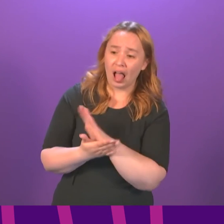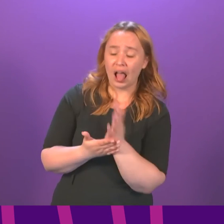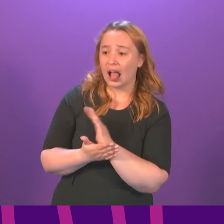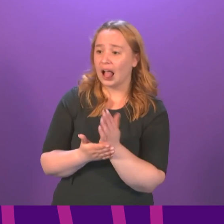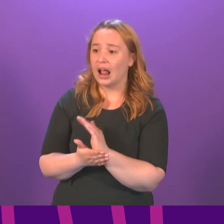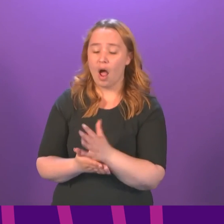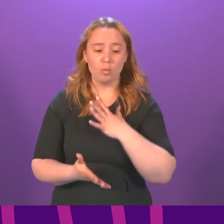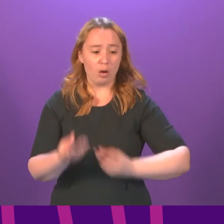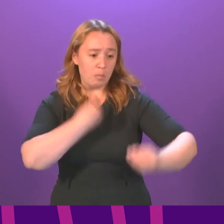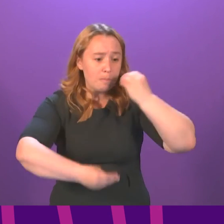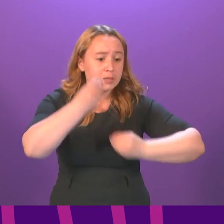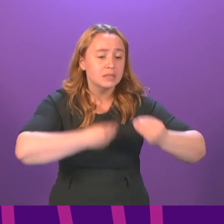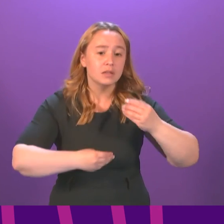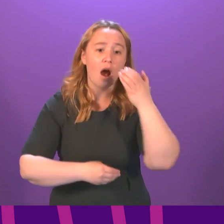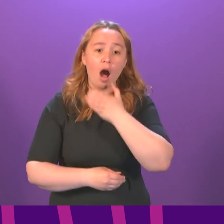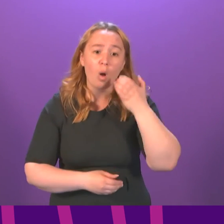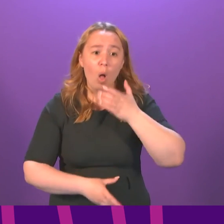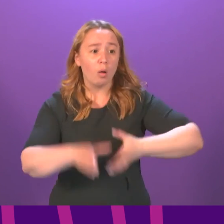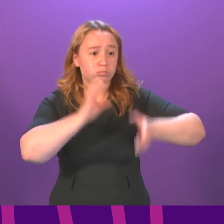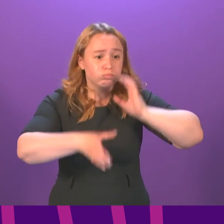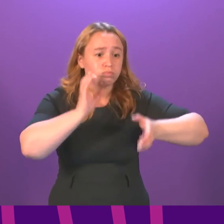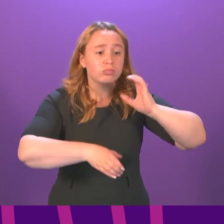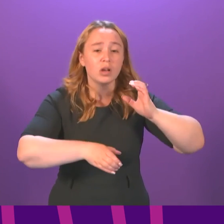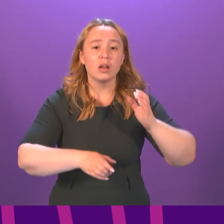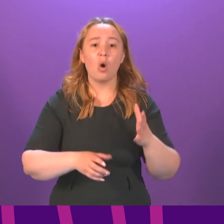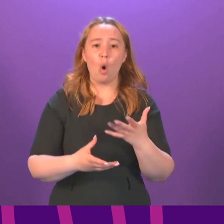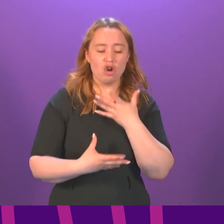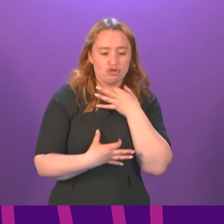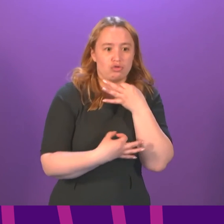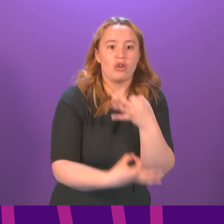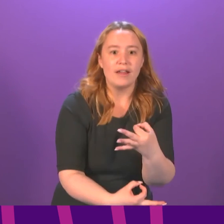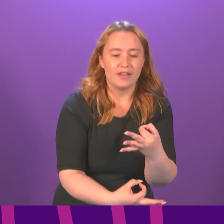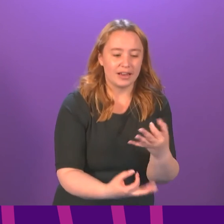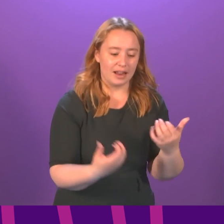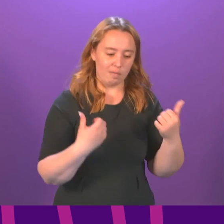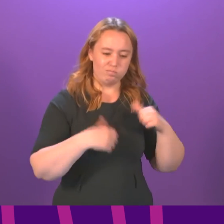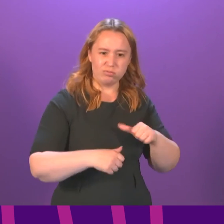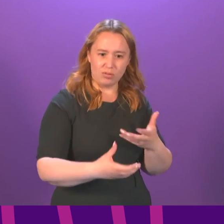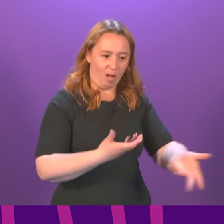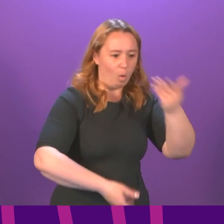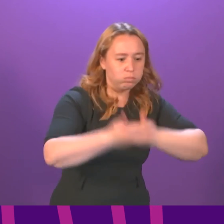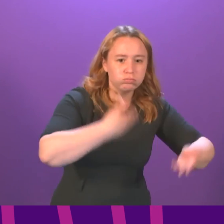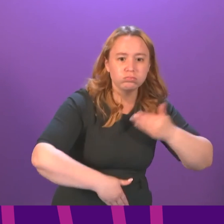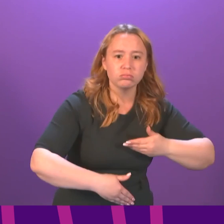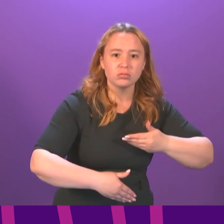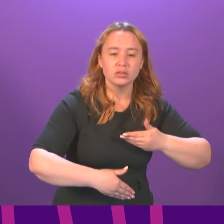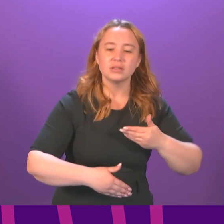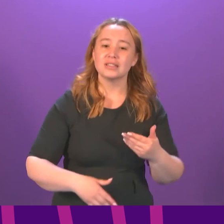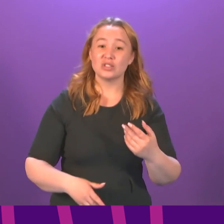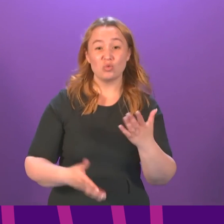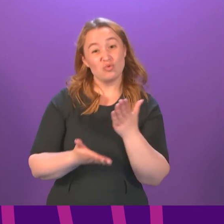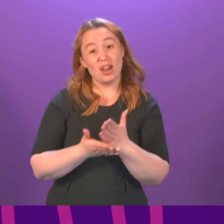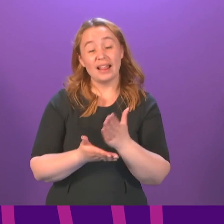to eat more, drink more alcohol or to give in to particular cravings is harder to resist. Simply,